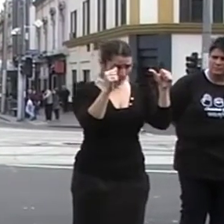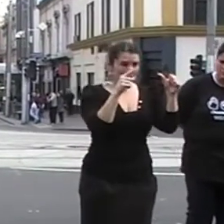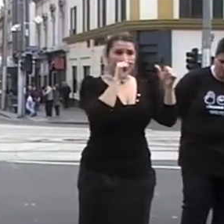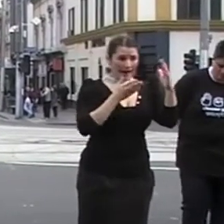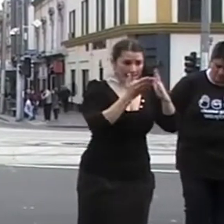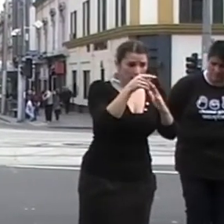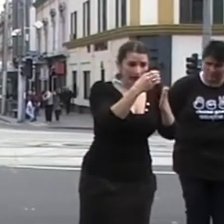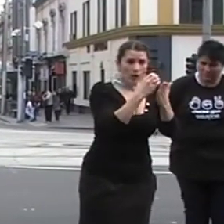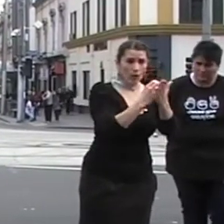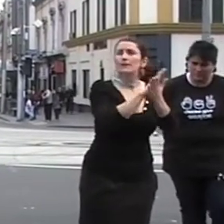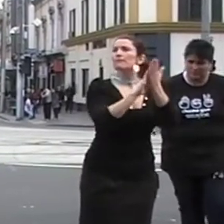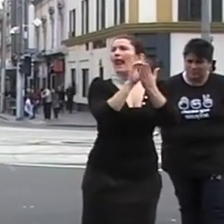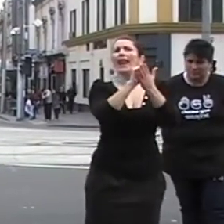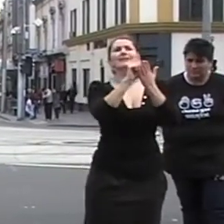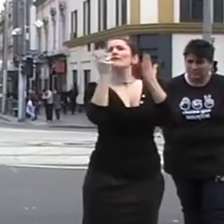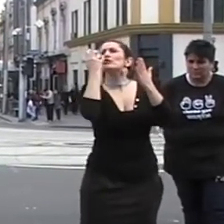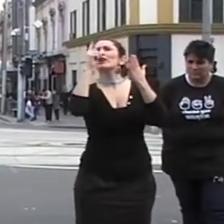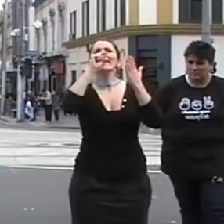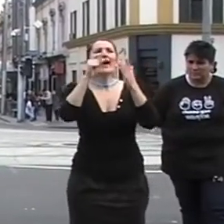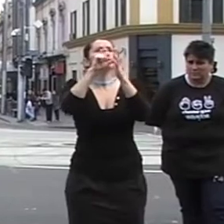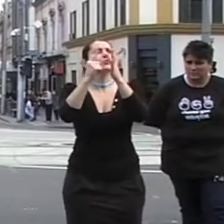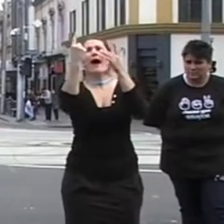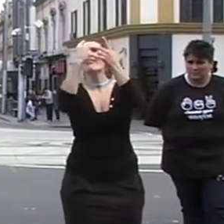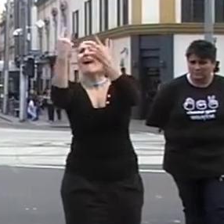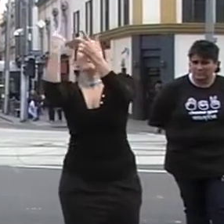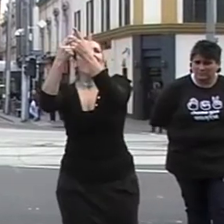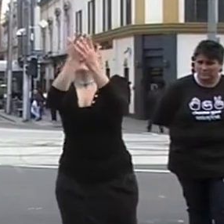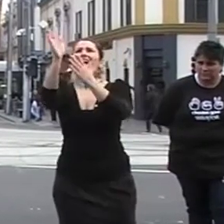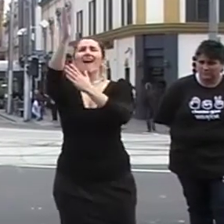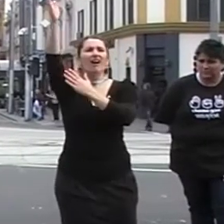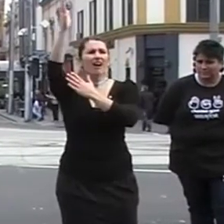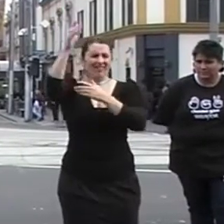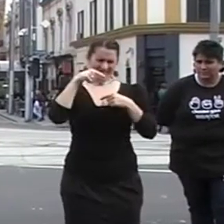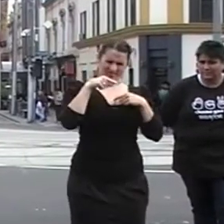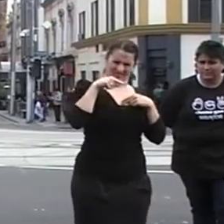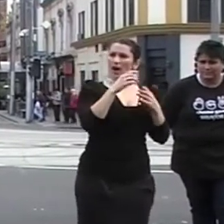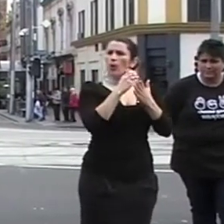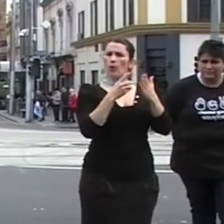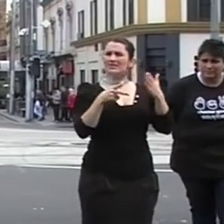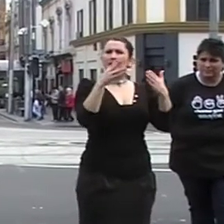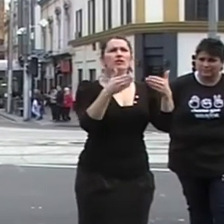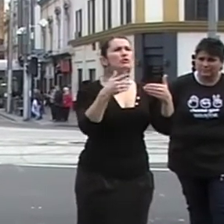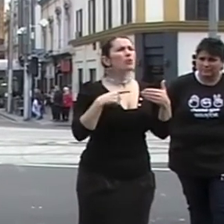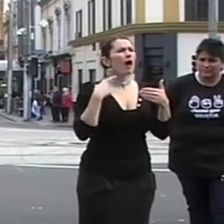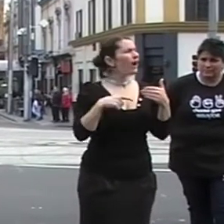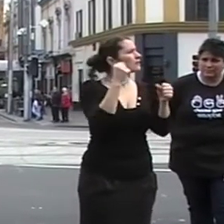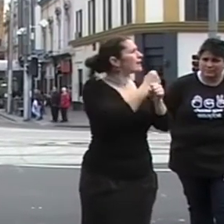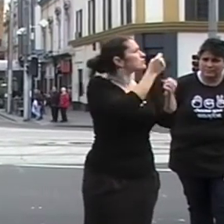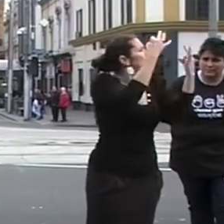professionals. It makes no sense to cut a course that puts people in work, especially when that work is essential for human